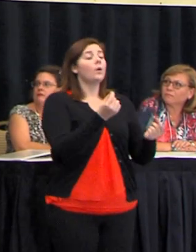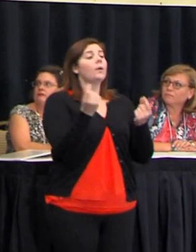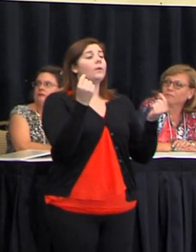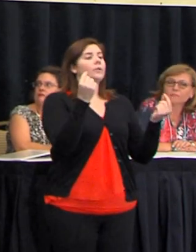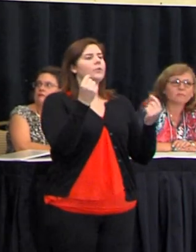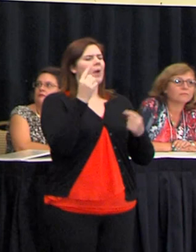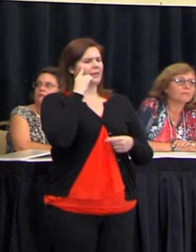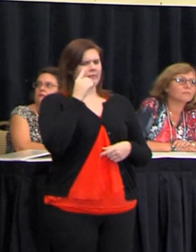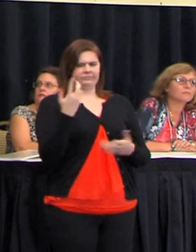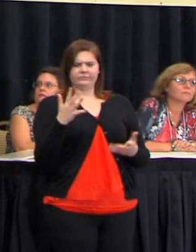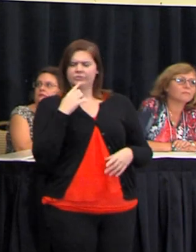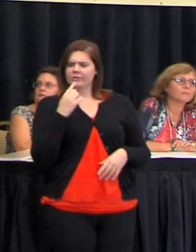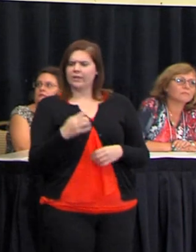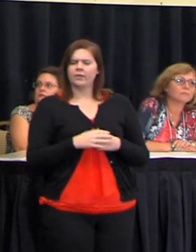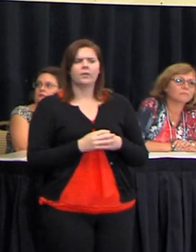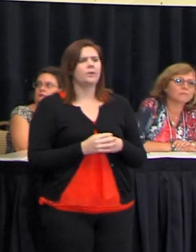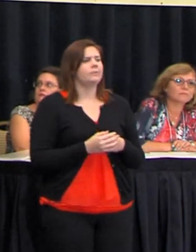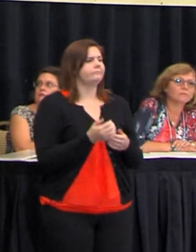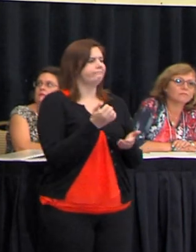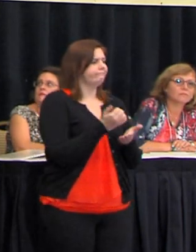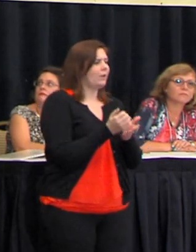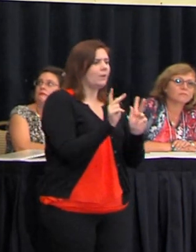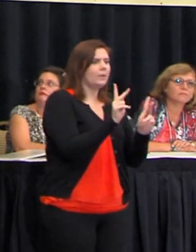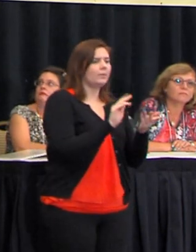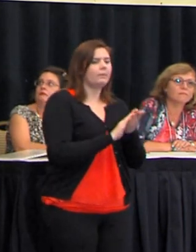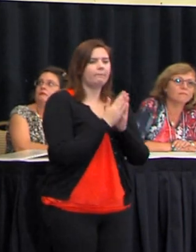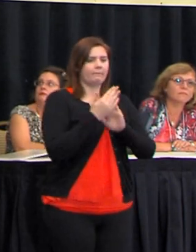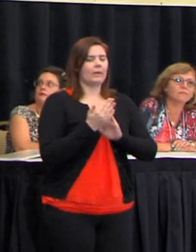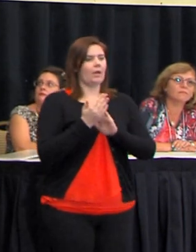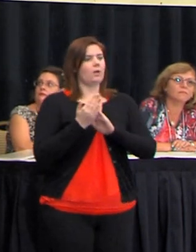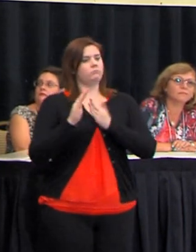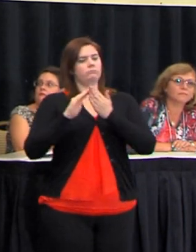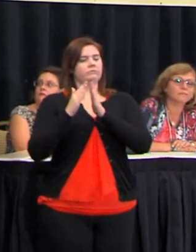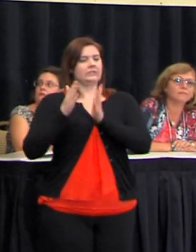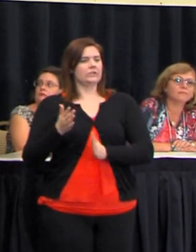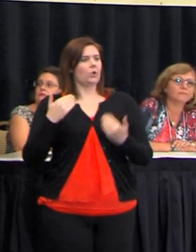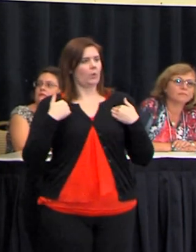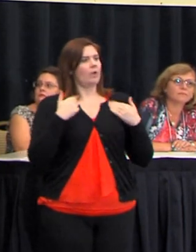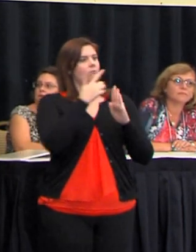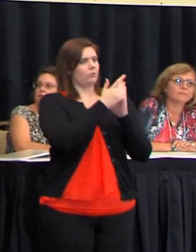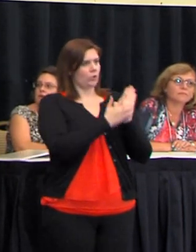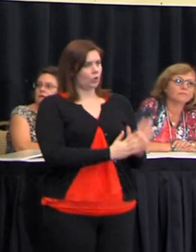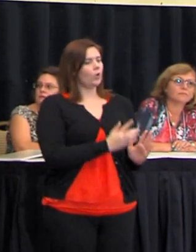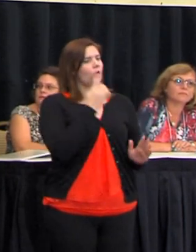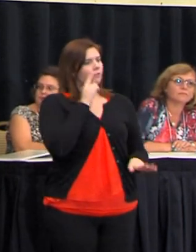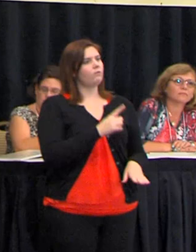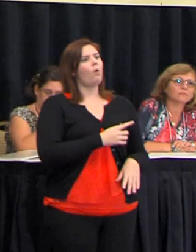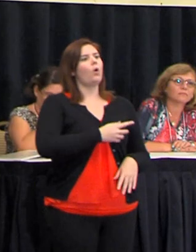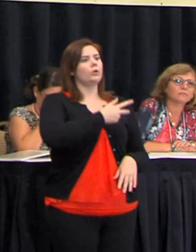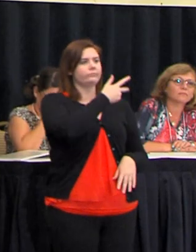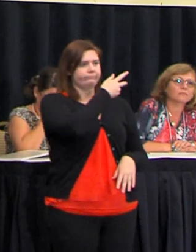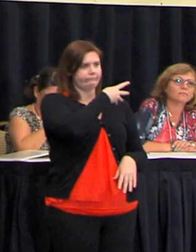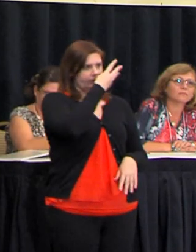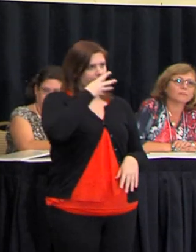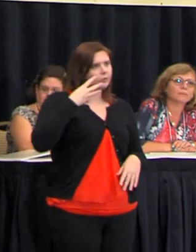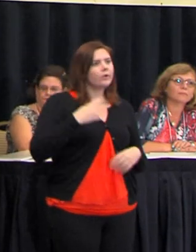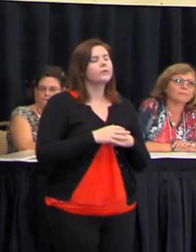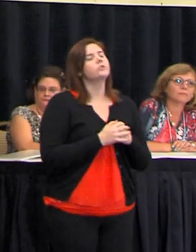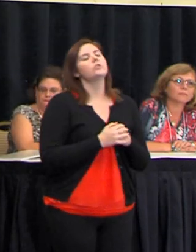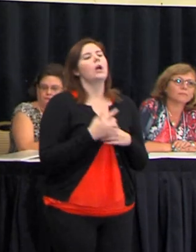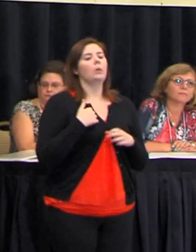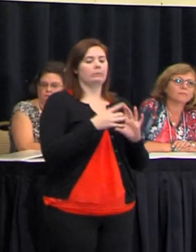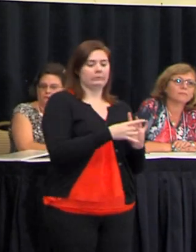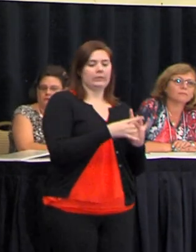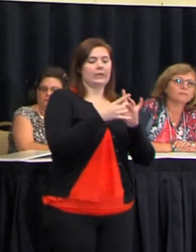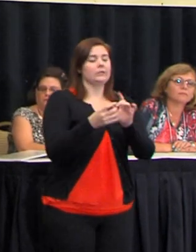i think as was mentioned is we help people become citizens we have an immigration lawyer on our team we connect clients to